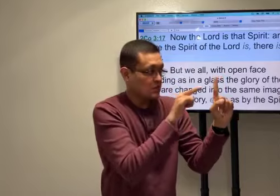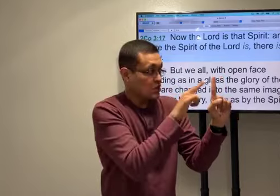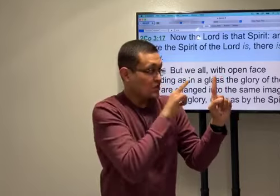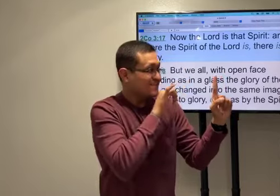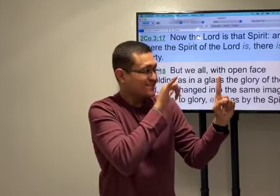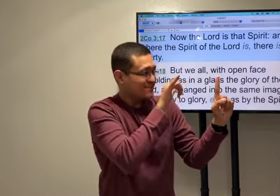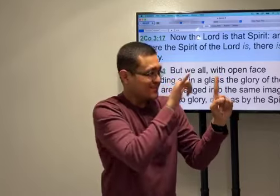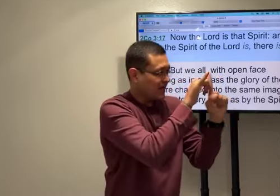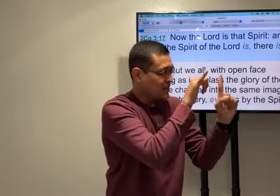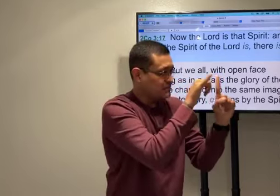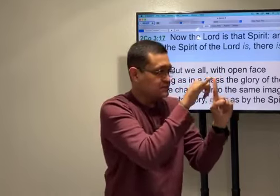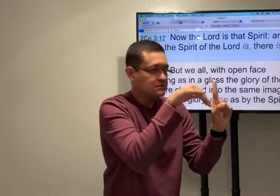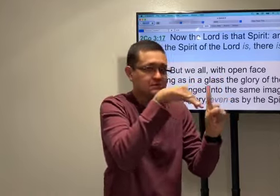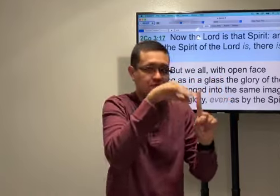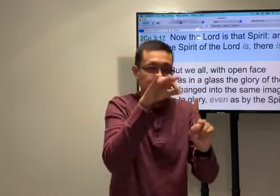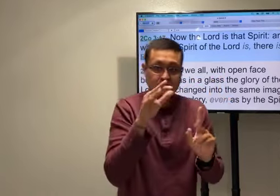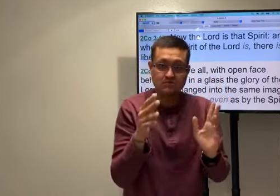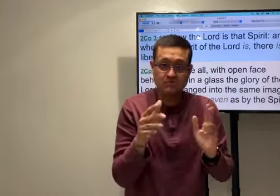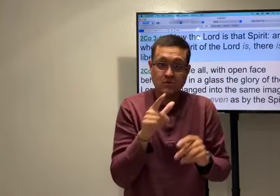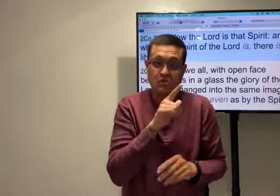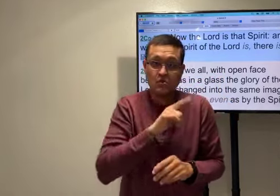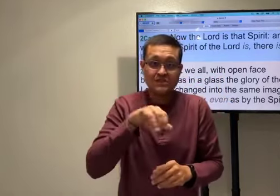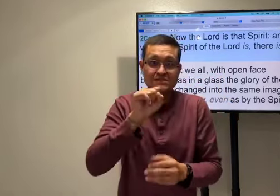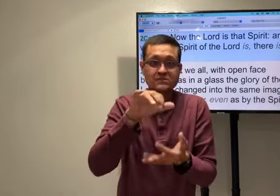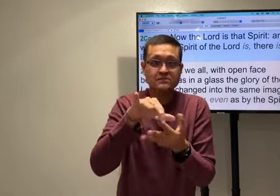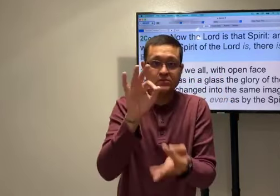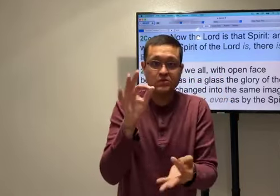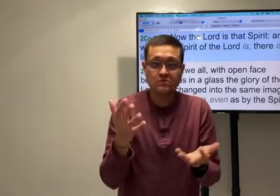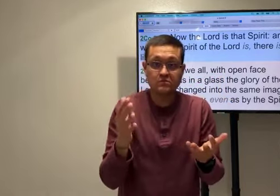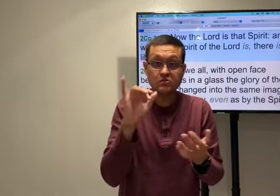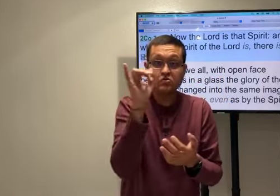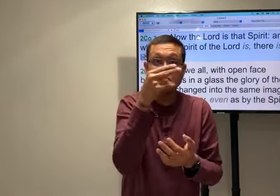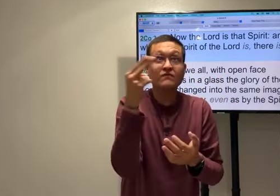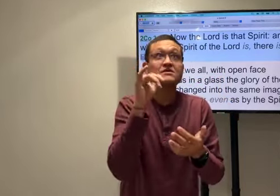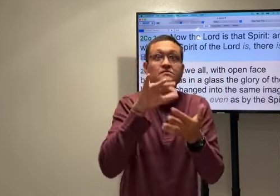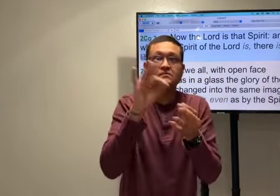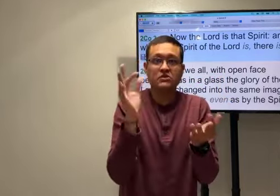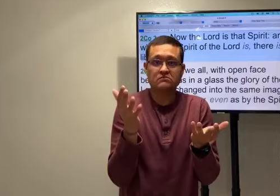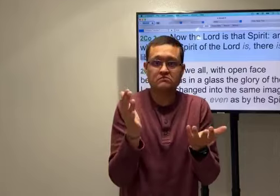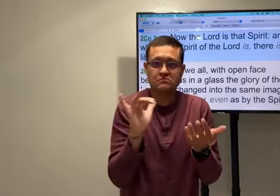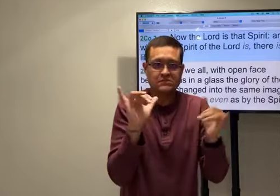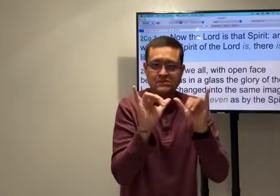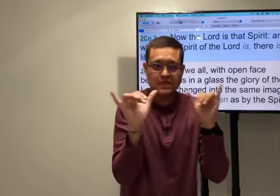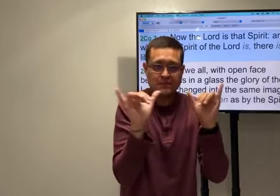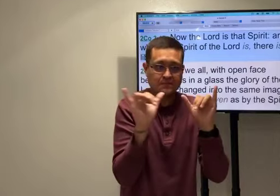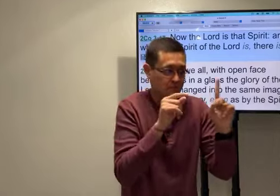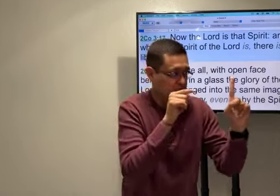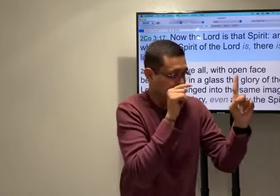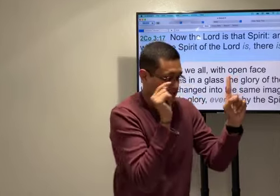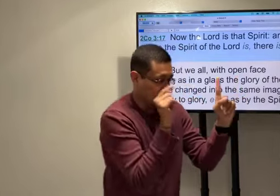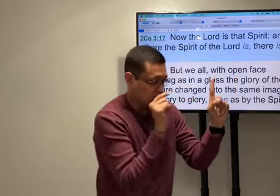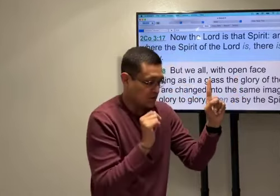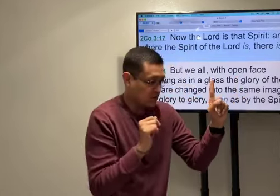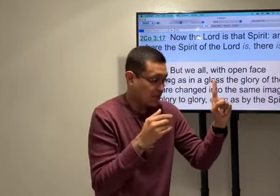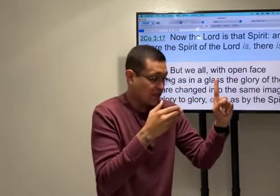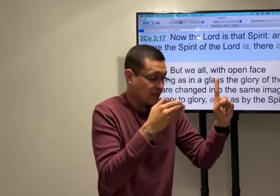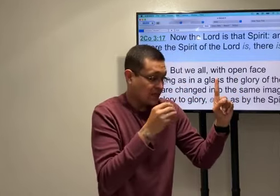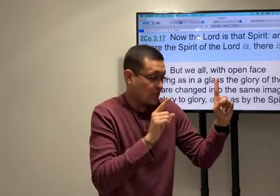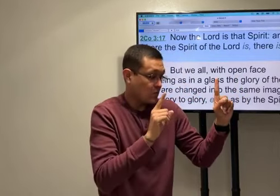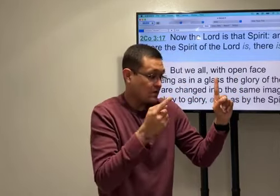It says, now the Lord is that spirit. Job is a spirit. Right? It's all